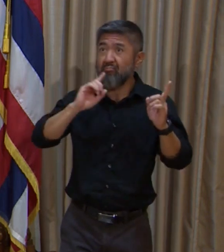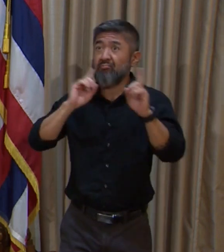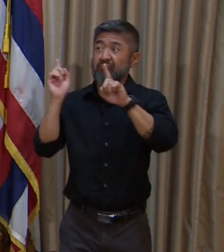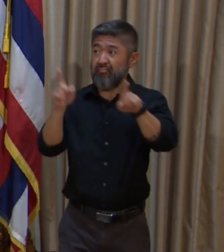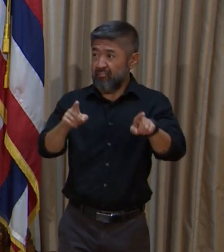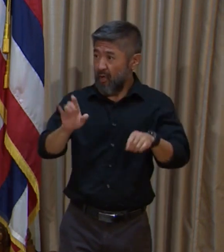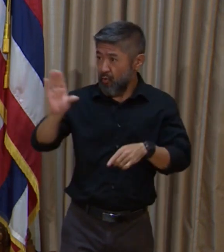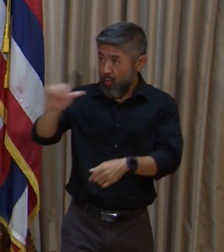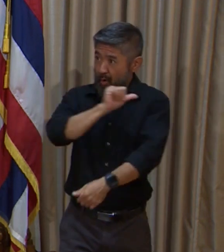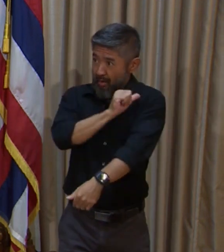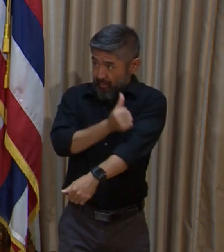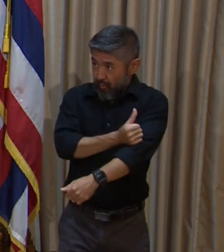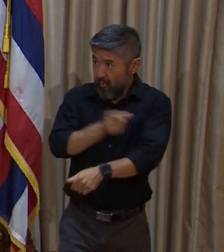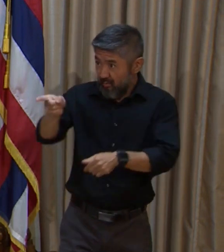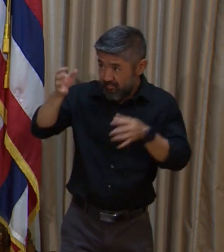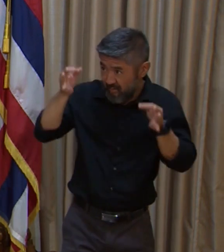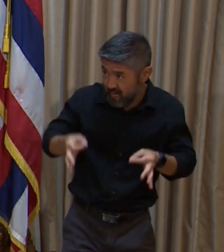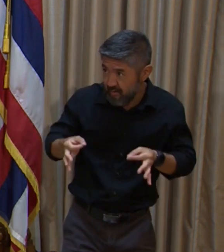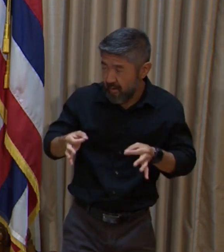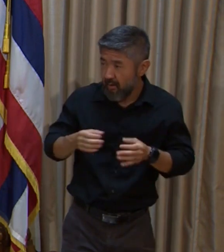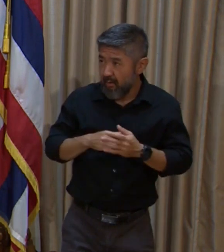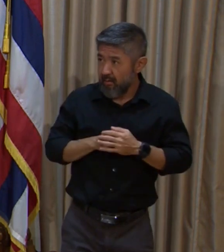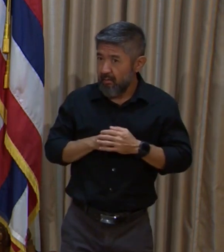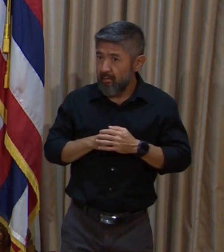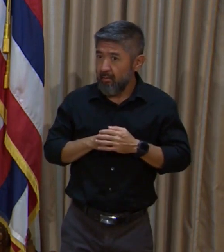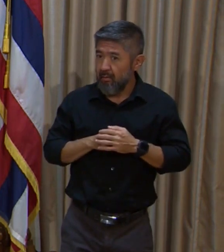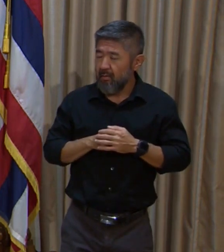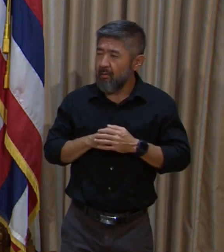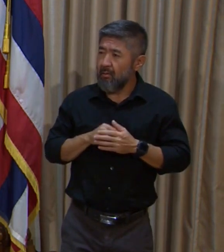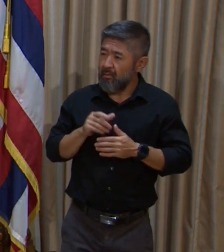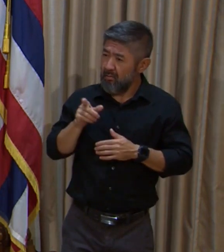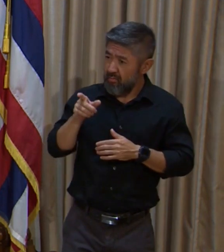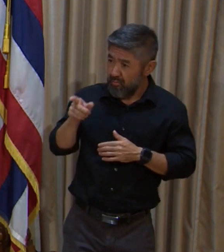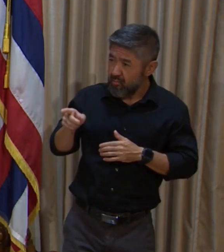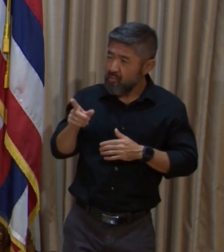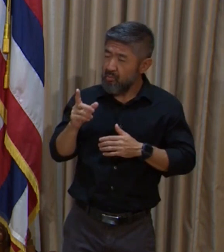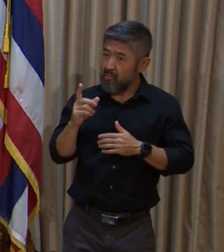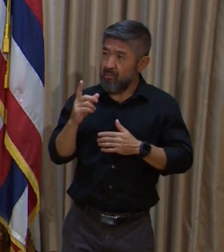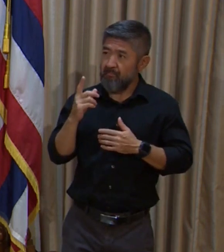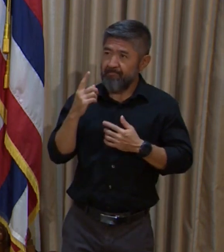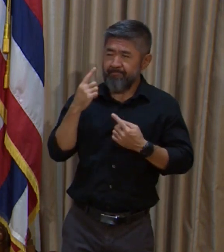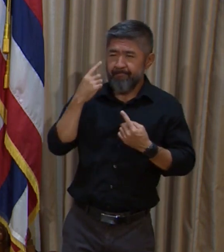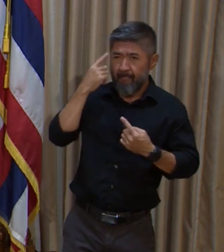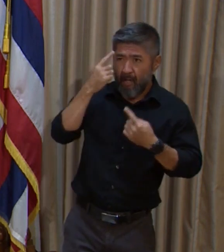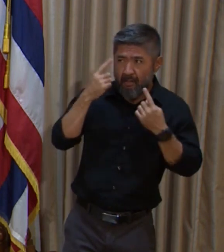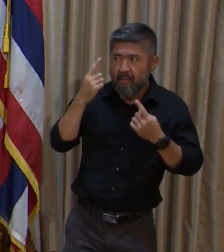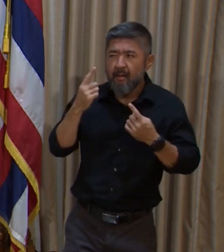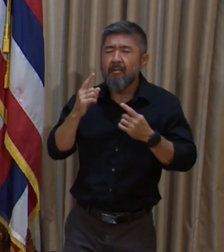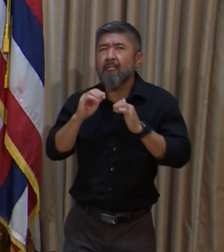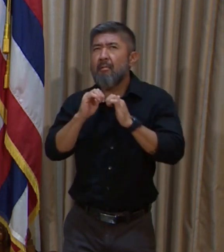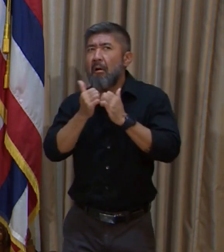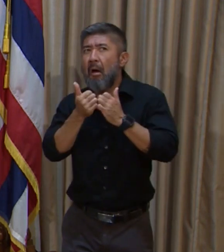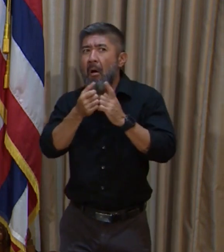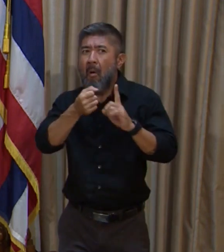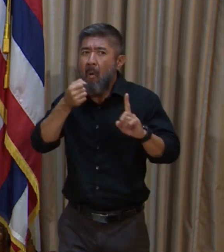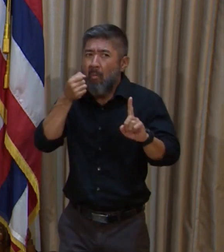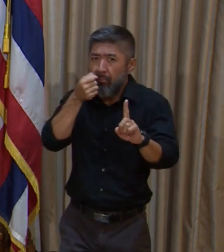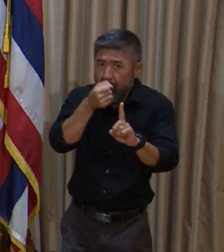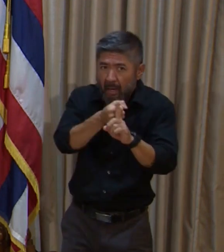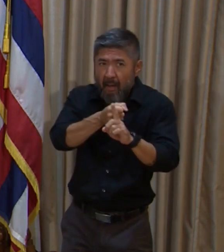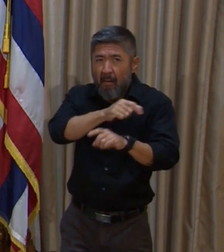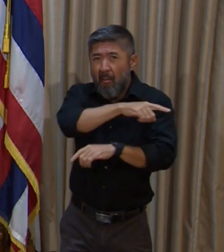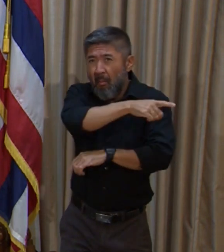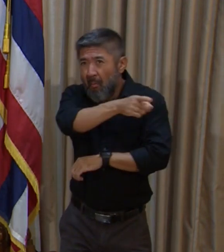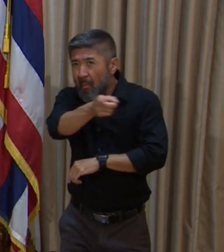also, how much have you considered the impact of this will be for the tens of thousands of workers